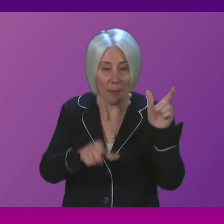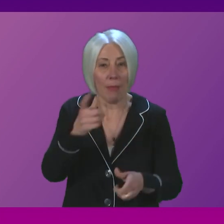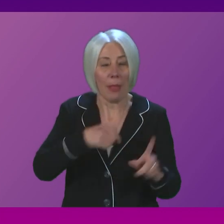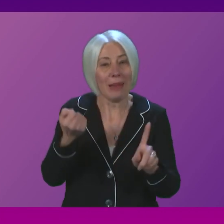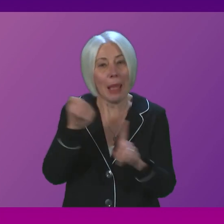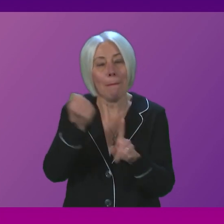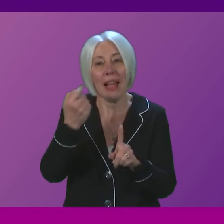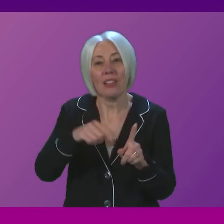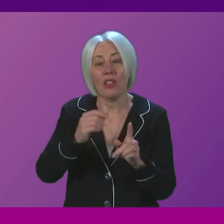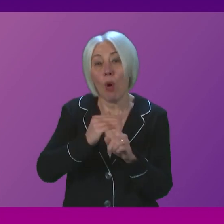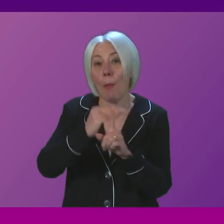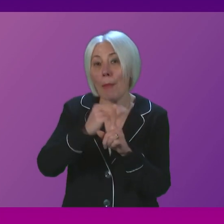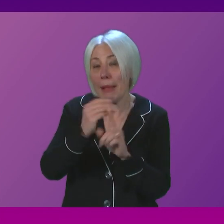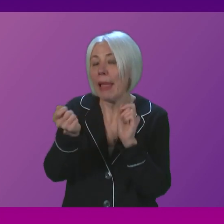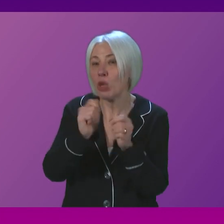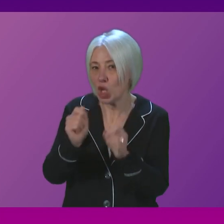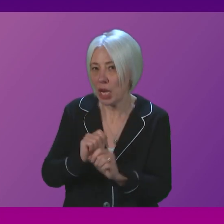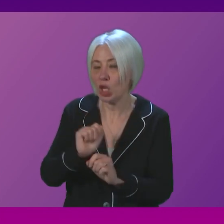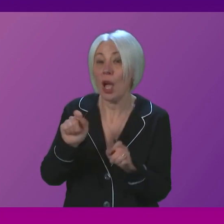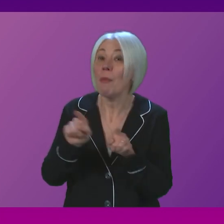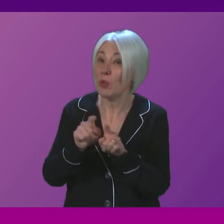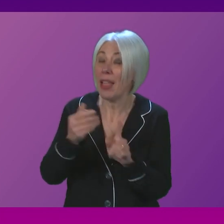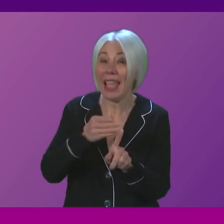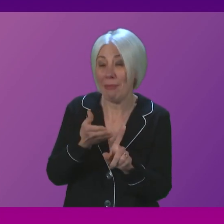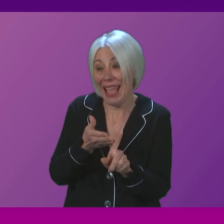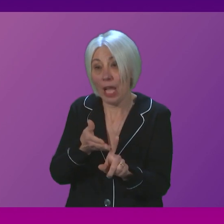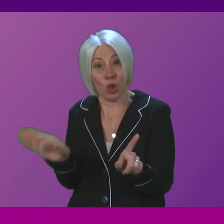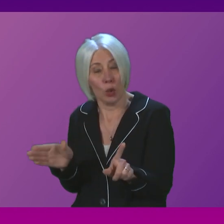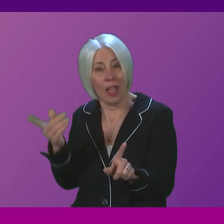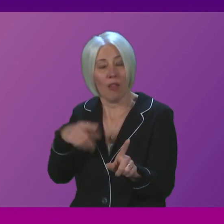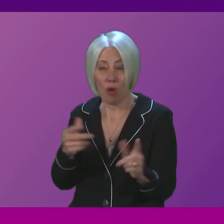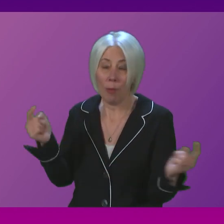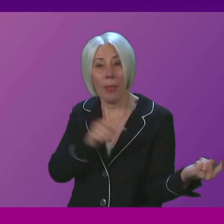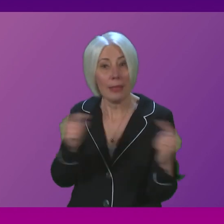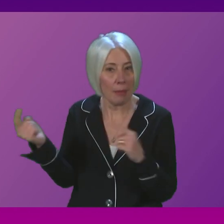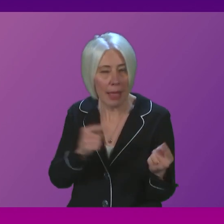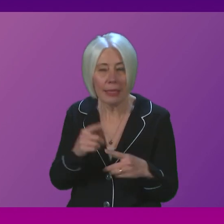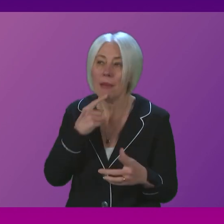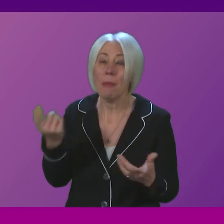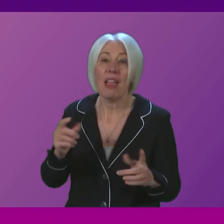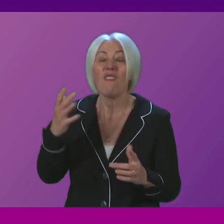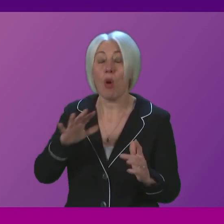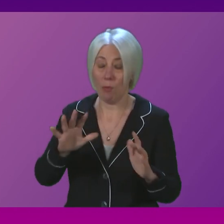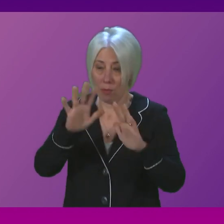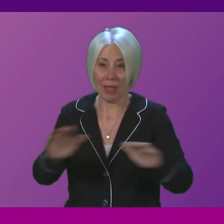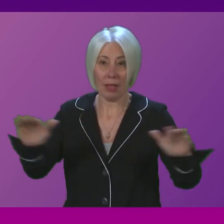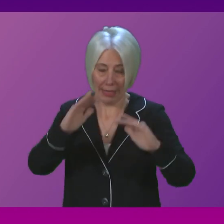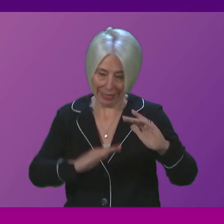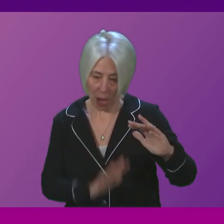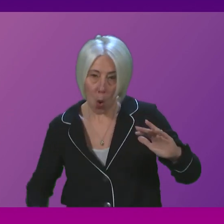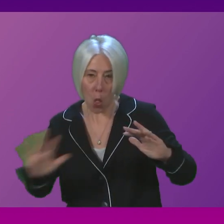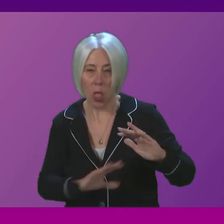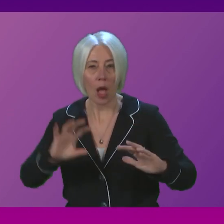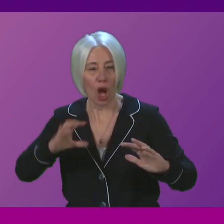by climate change but also very often excluded from the debate that includes countries from the global south women and young